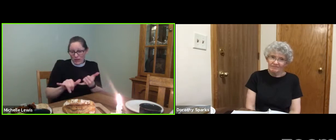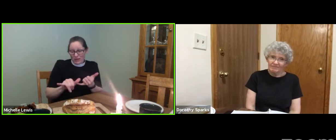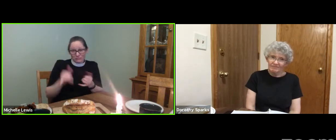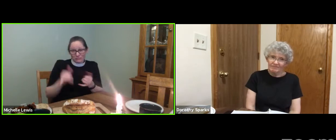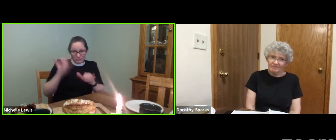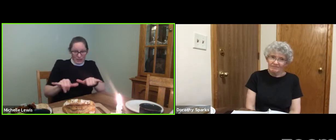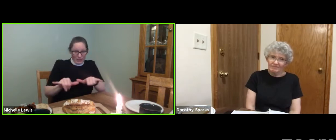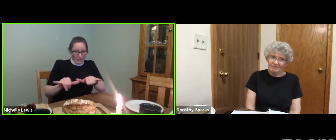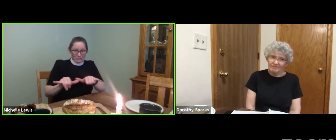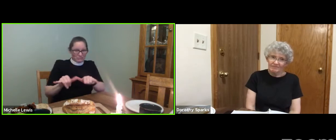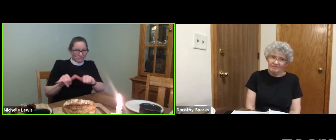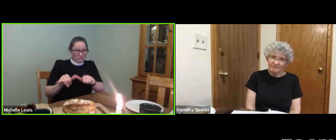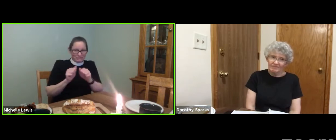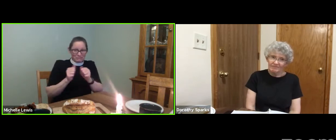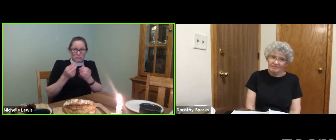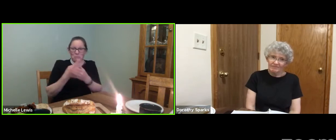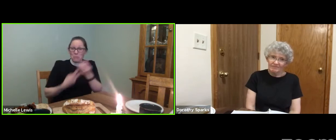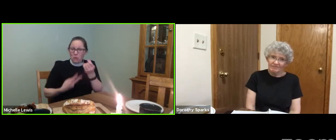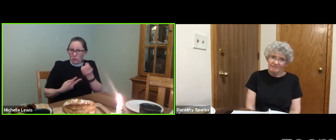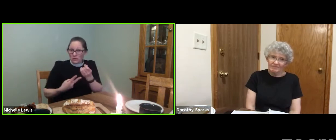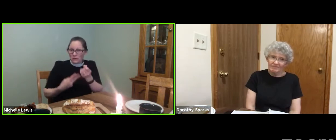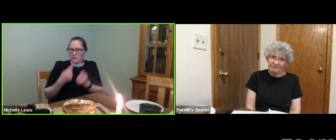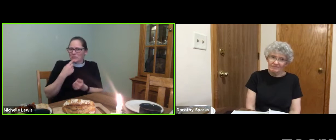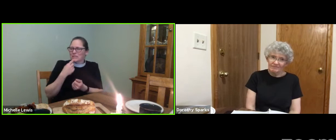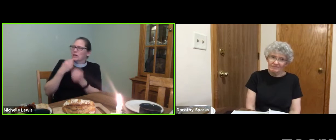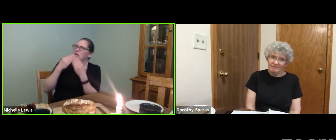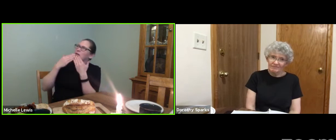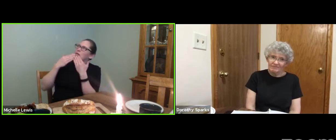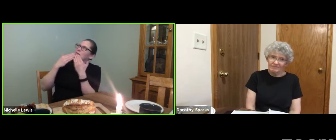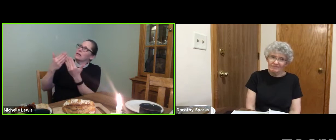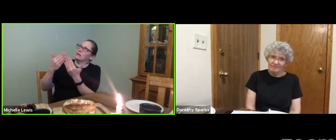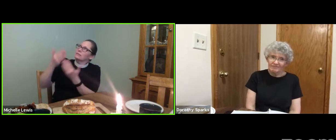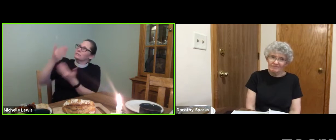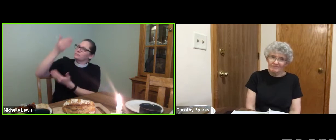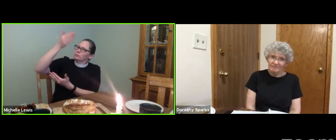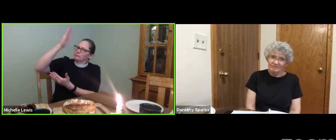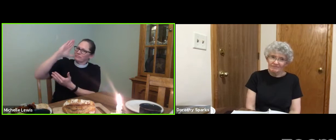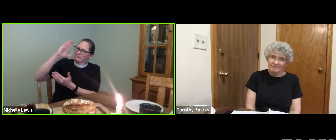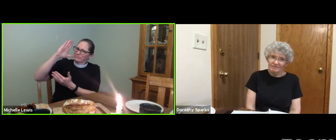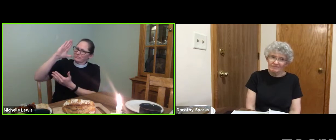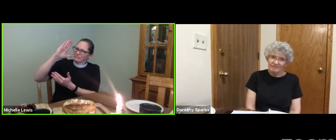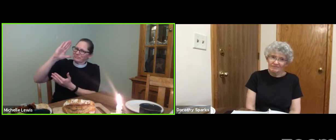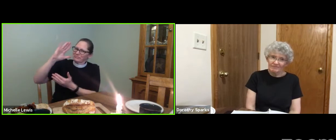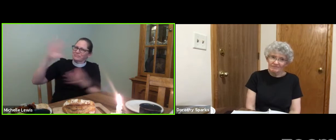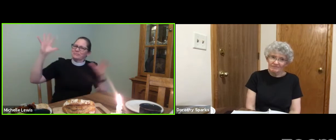community. They both remind us of God's gifts.